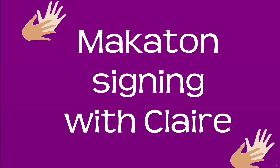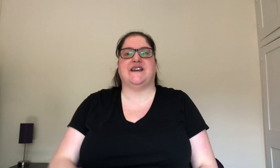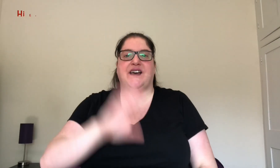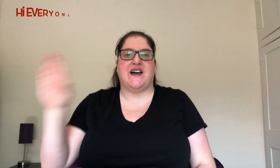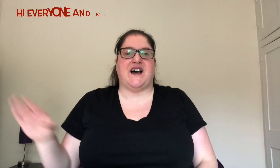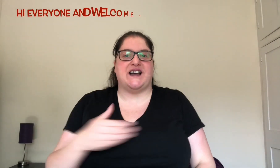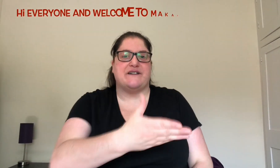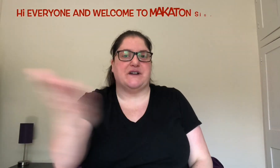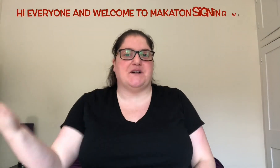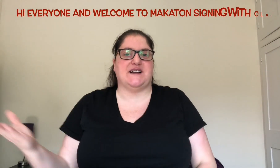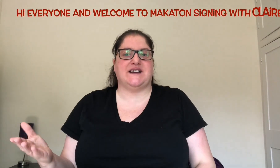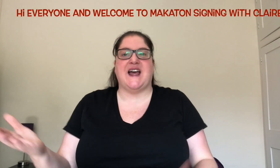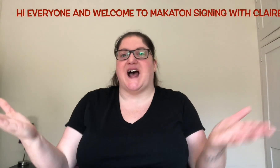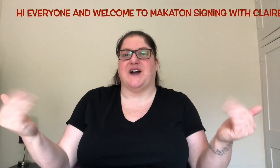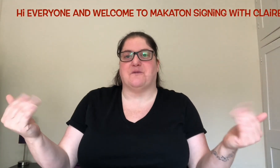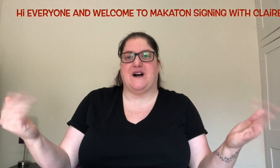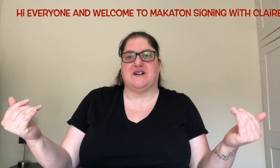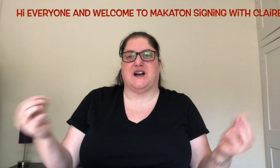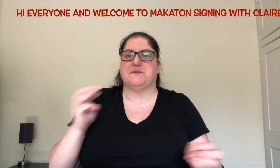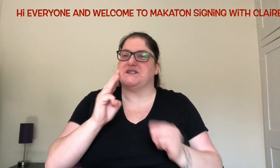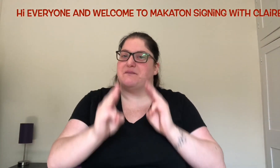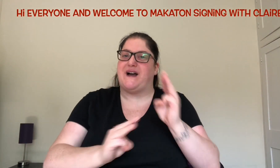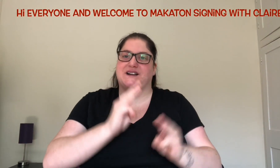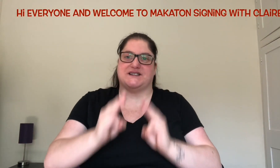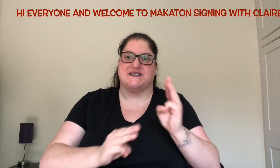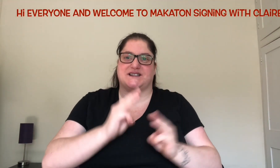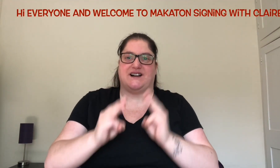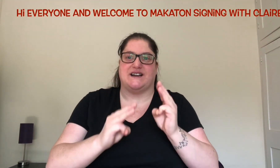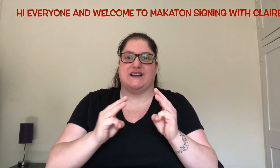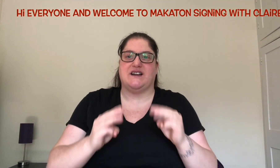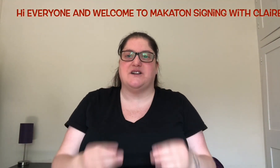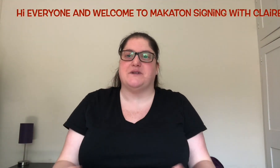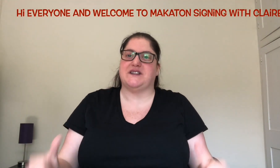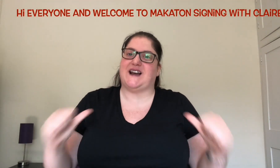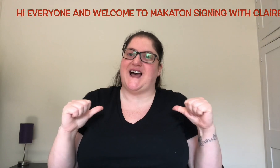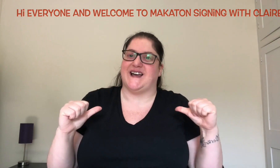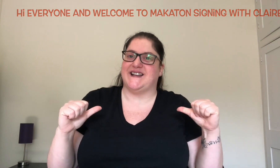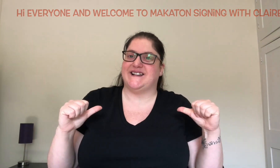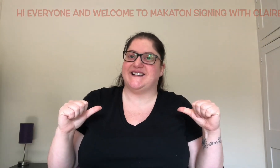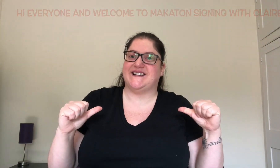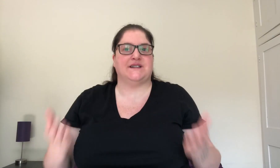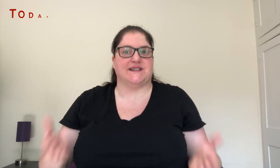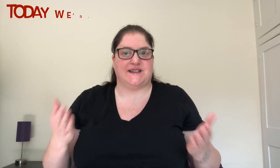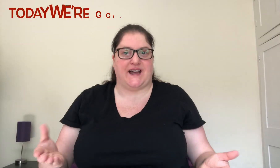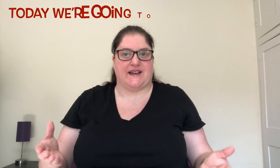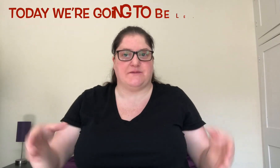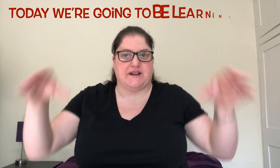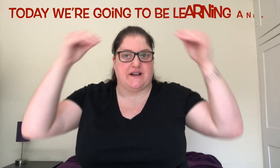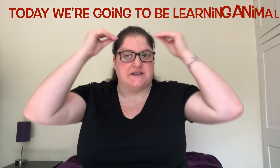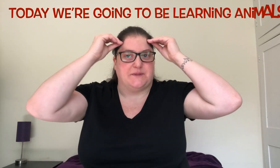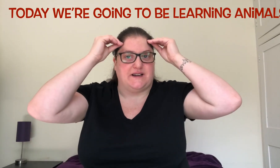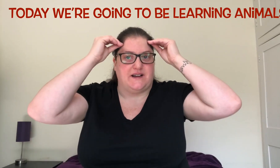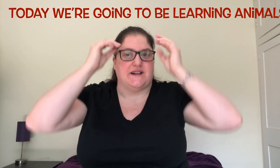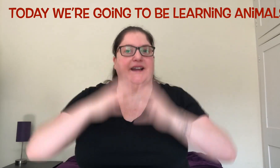Hi everyone and welcome to Mackerton Signing with Claire. Today we're going to be learning